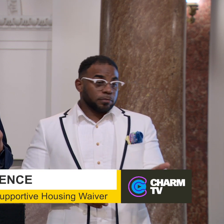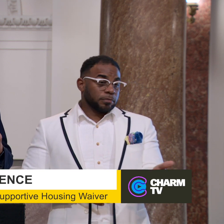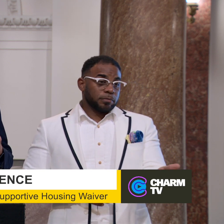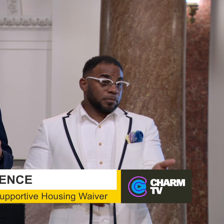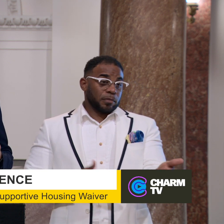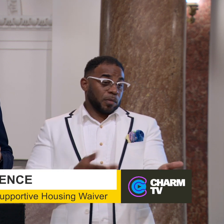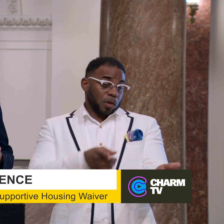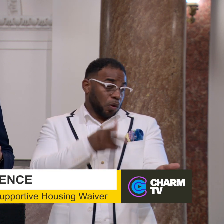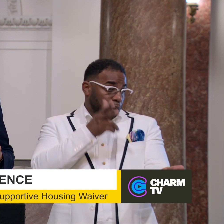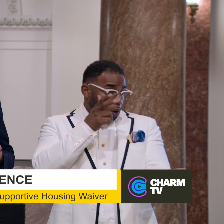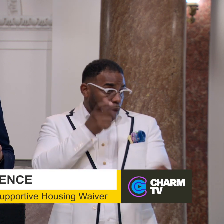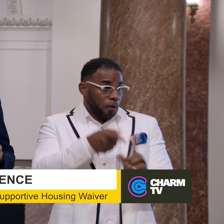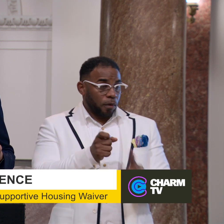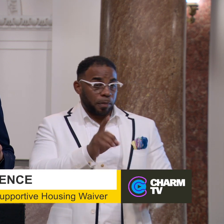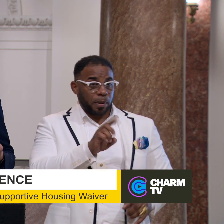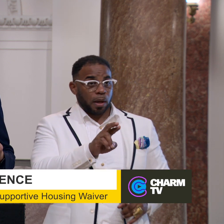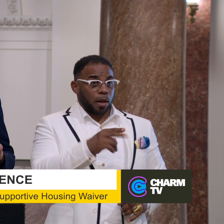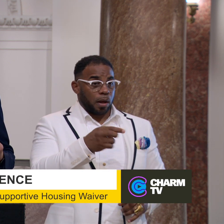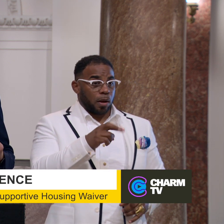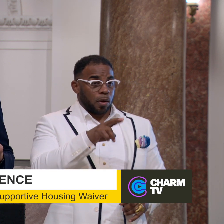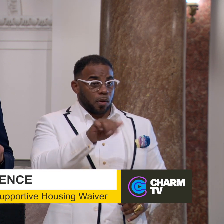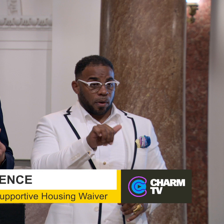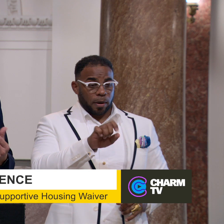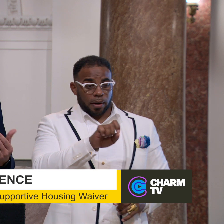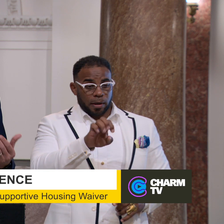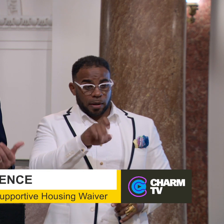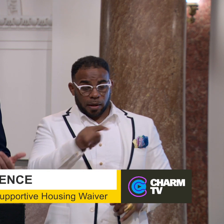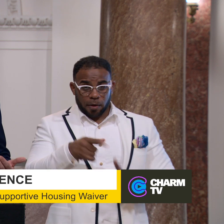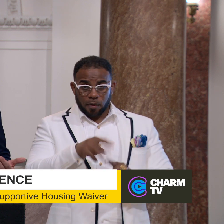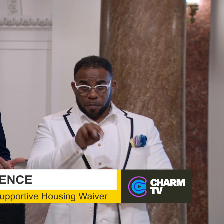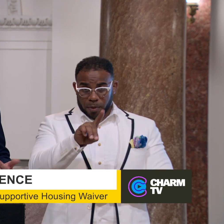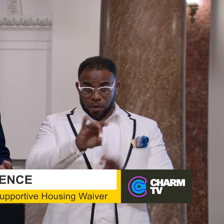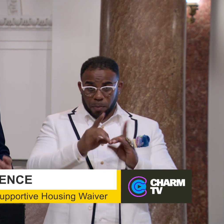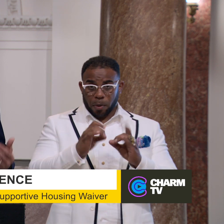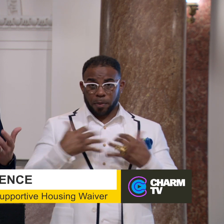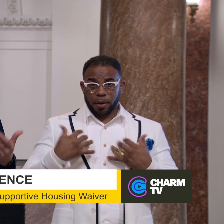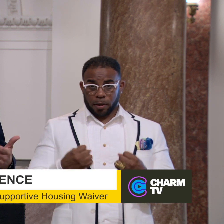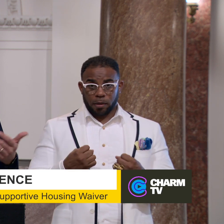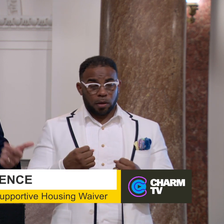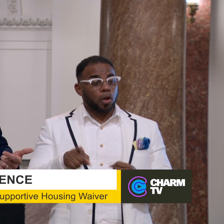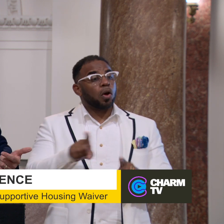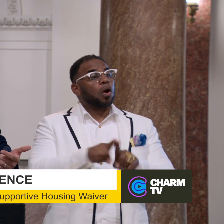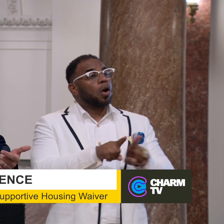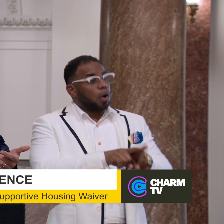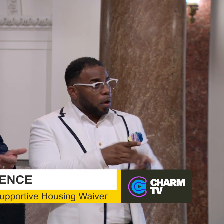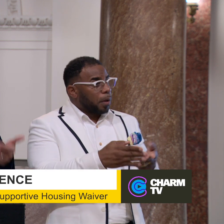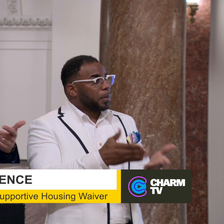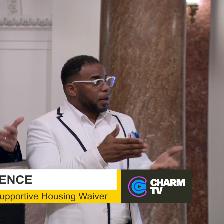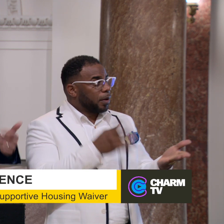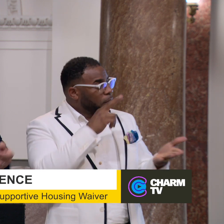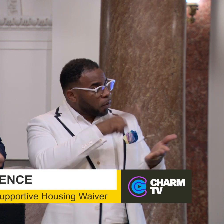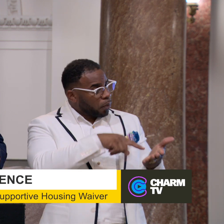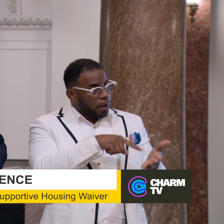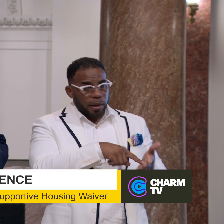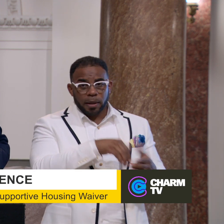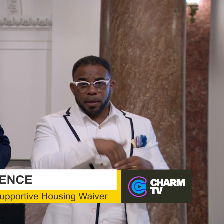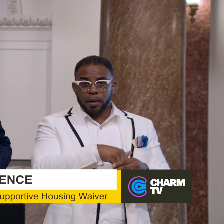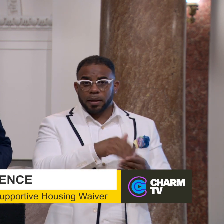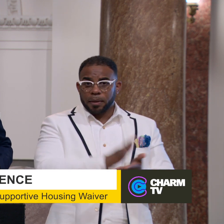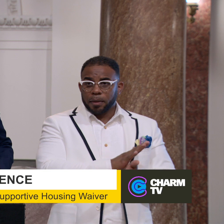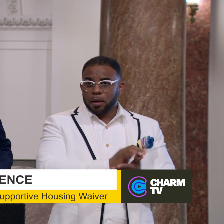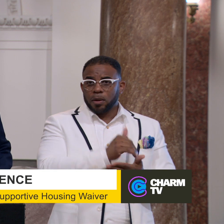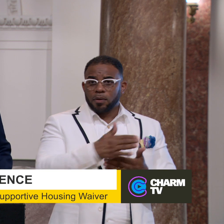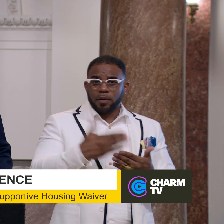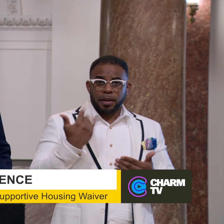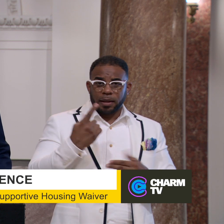You heard from Dr. Herrera Scott from the Maryland Department of Health. You also may have read in the in paper